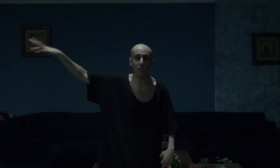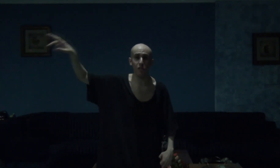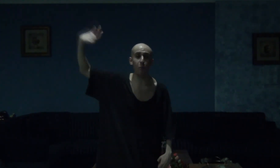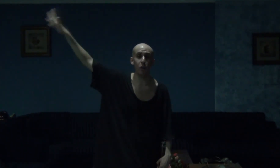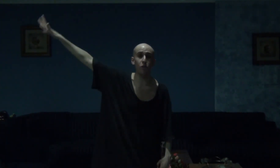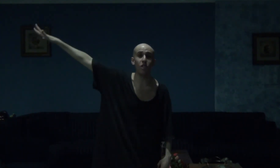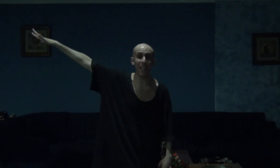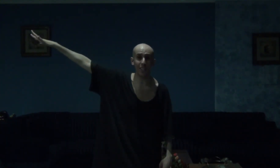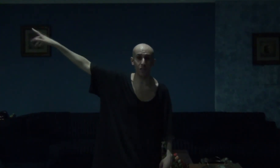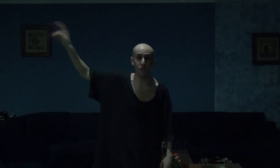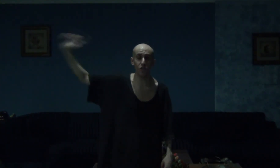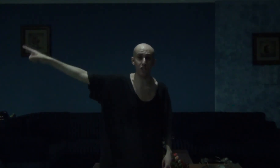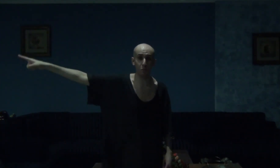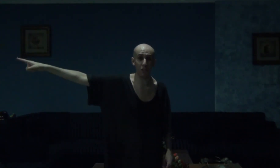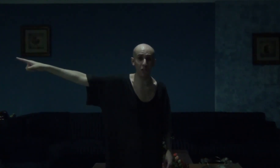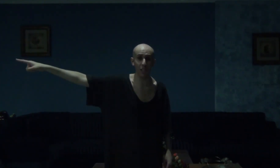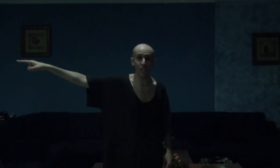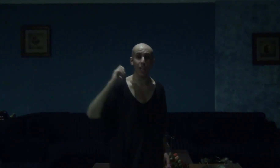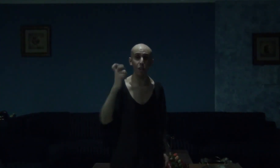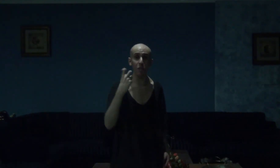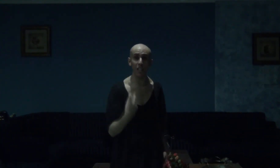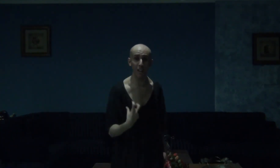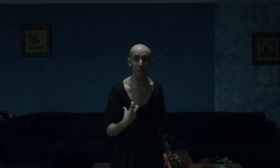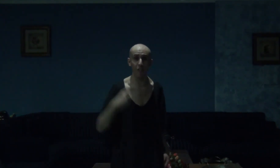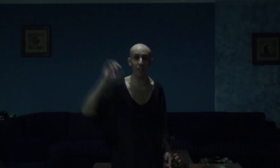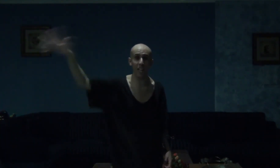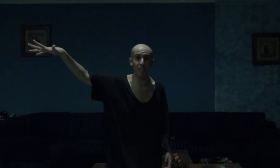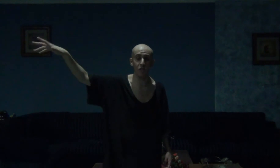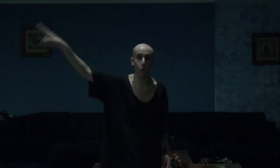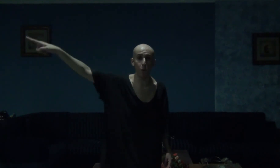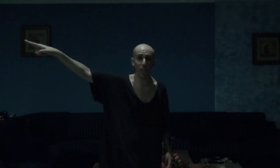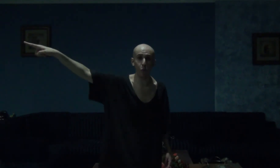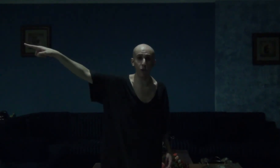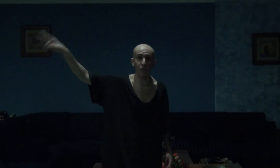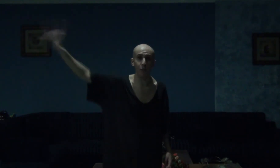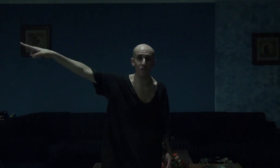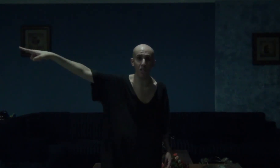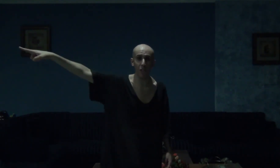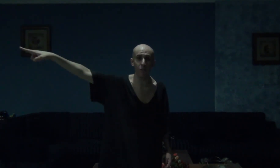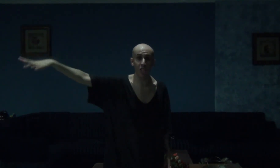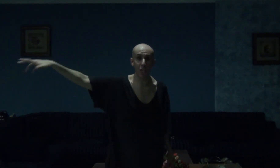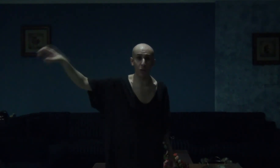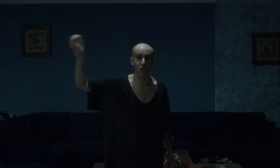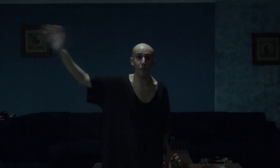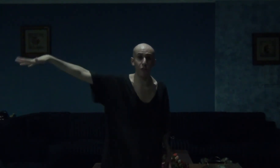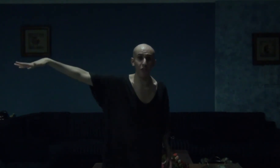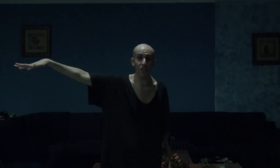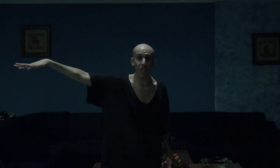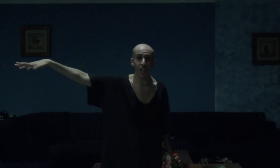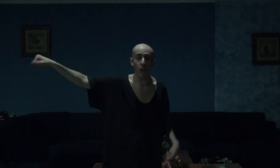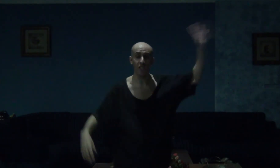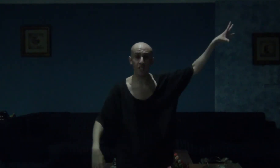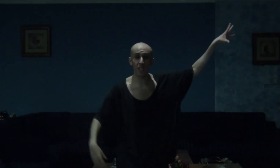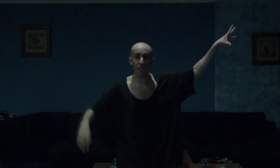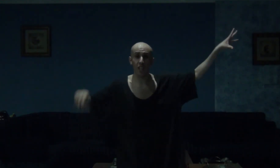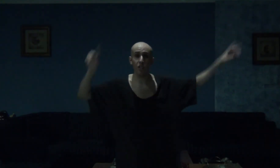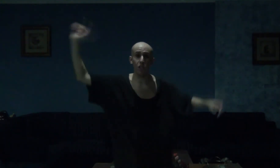by all the actors especially henry cavill as the white wolf himself geralt of rivia the setting the